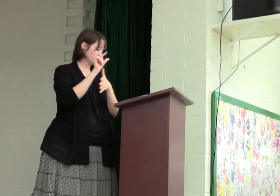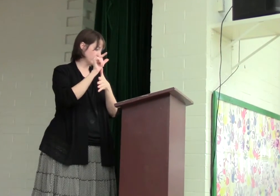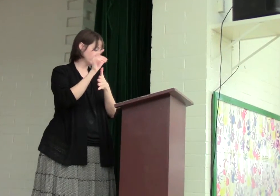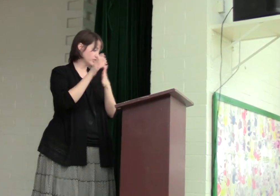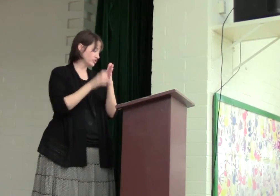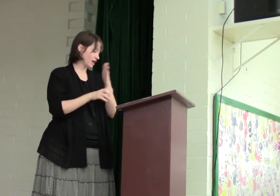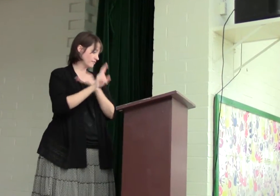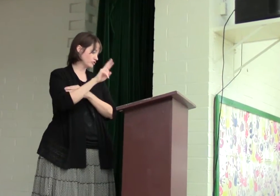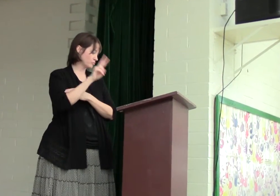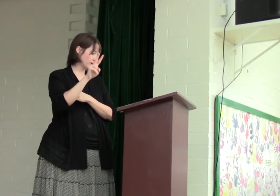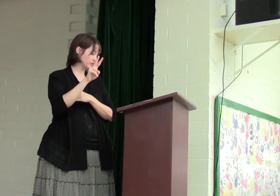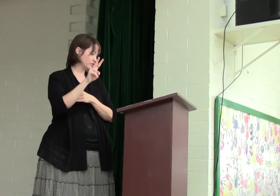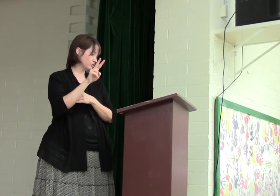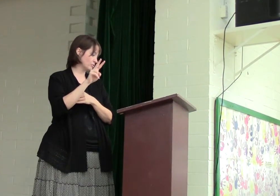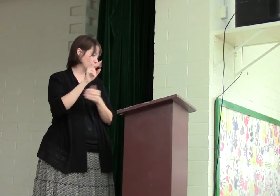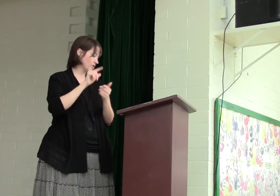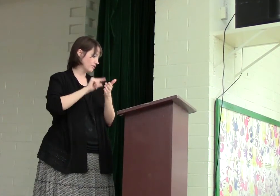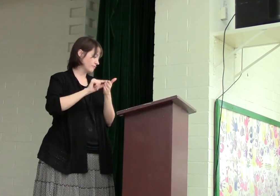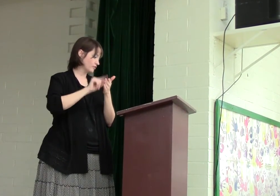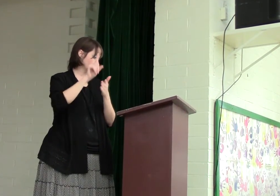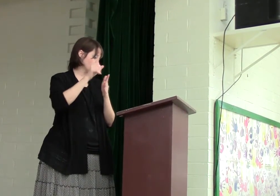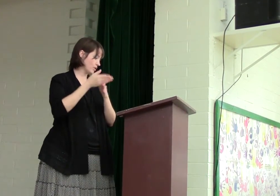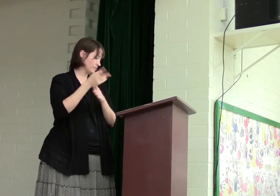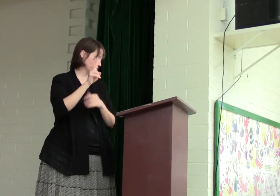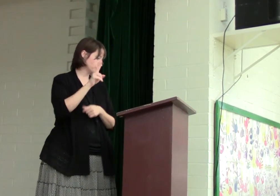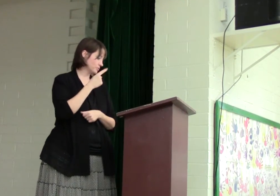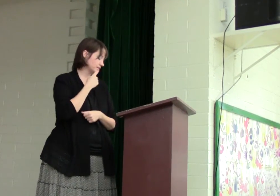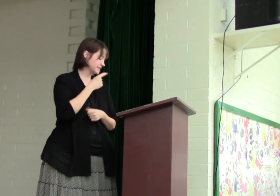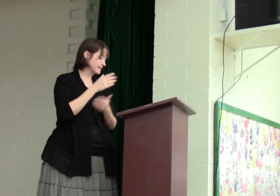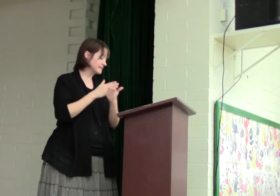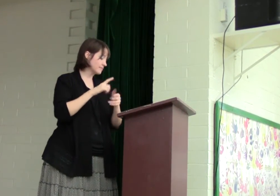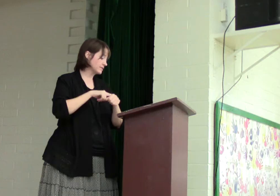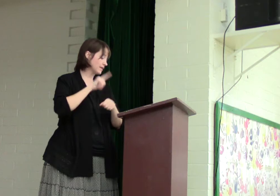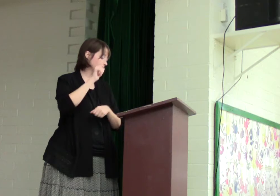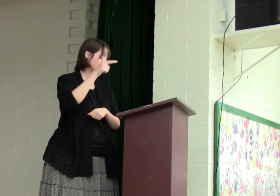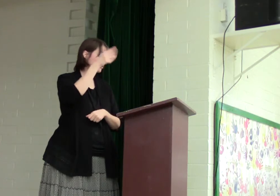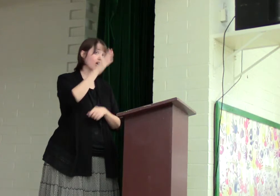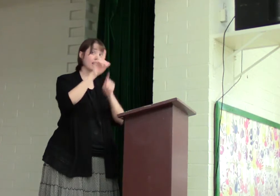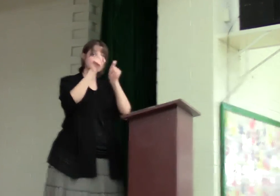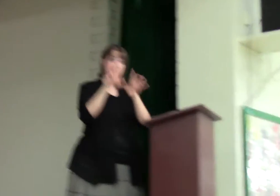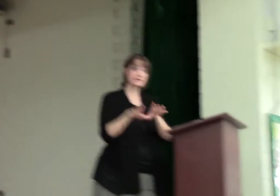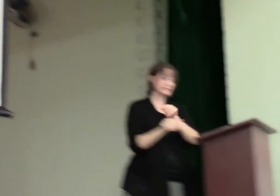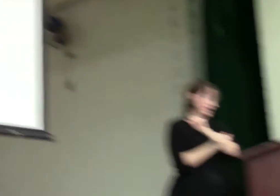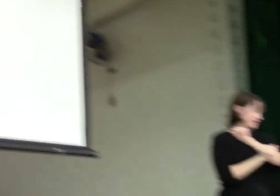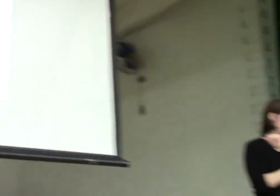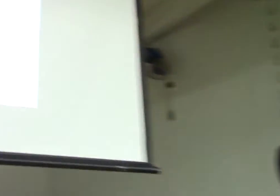Genesis chapter 22, verses 1 through 2. It says, sometime later God tested Abraham.